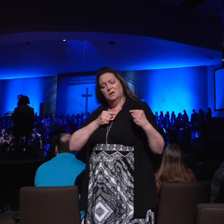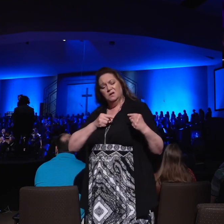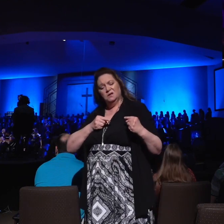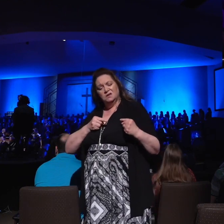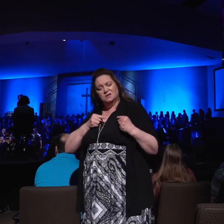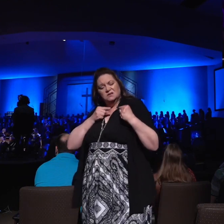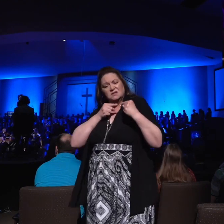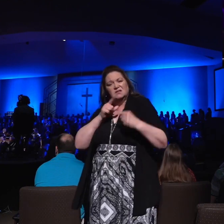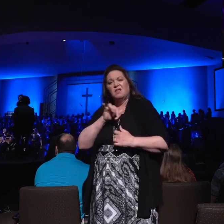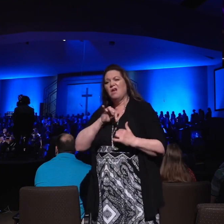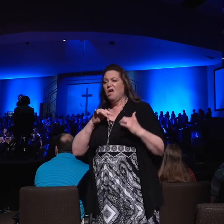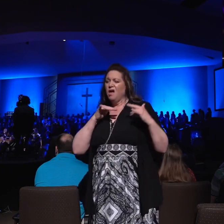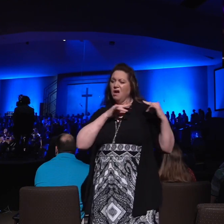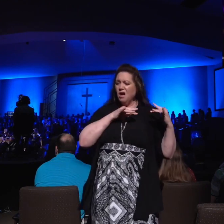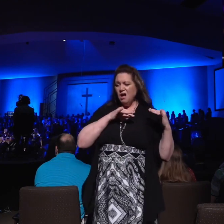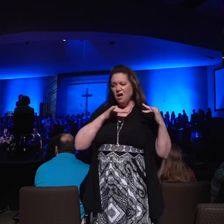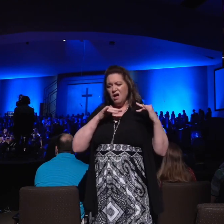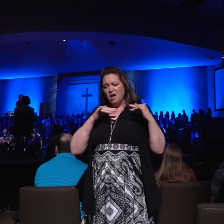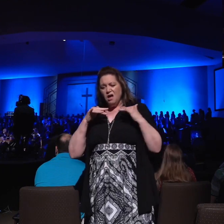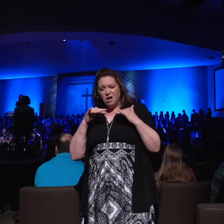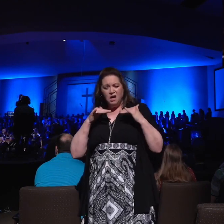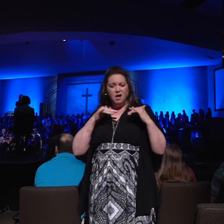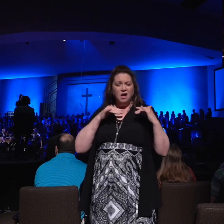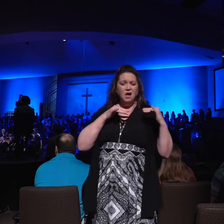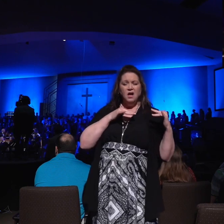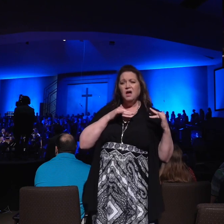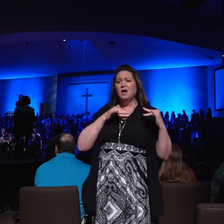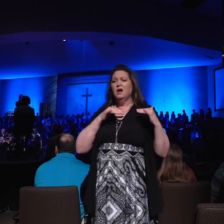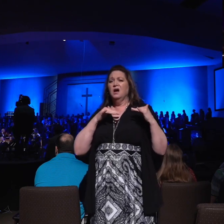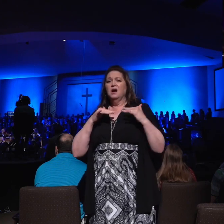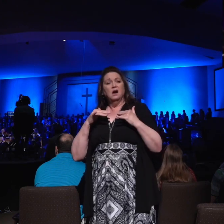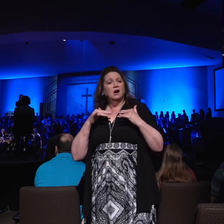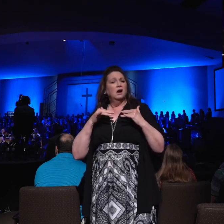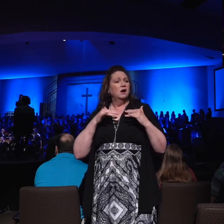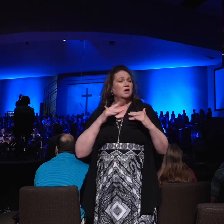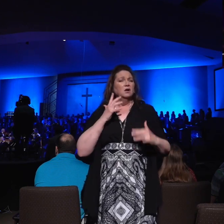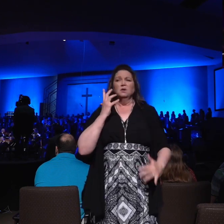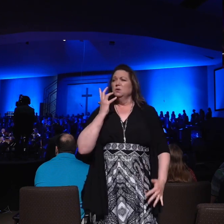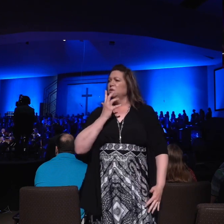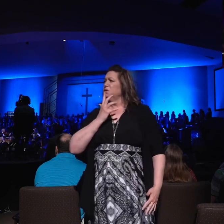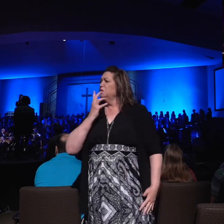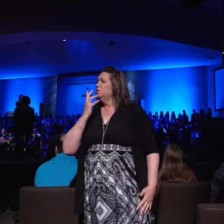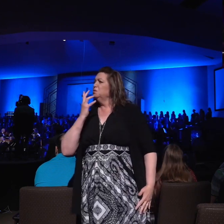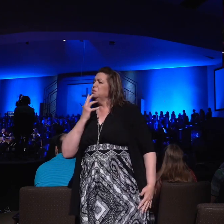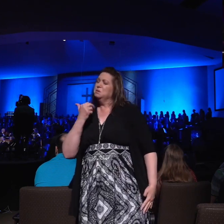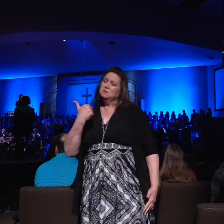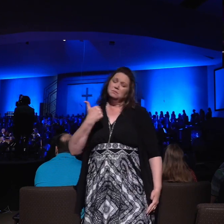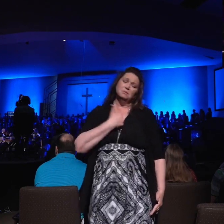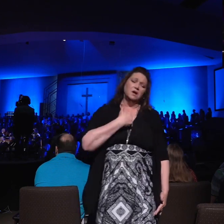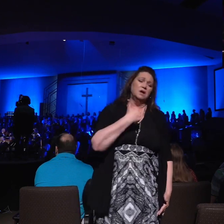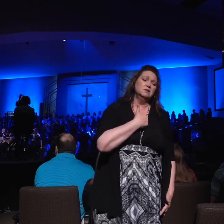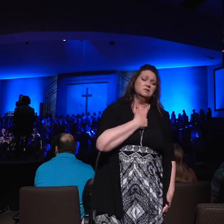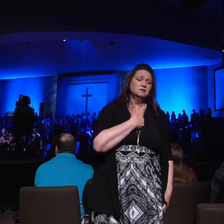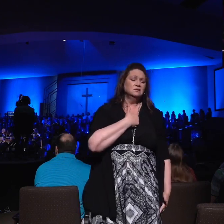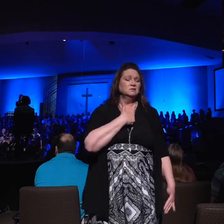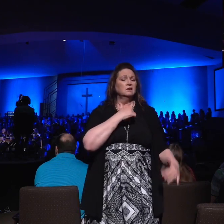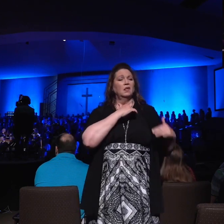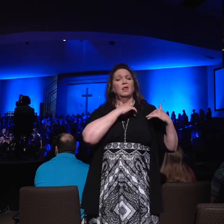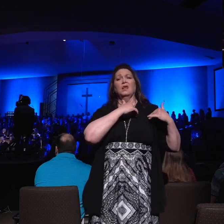still raging Not all prisoners of